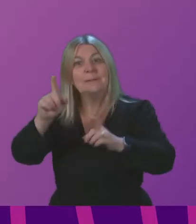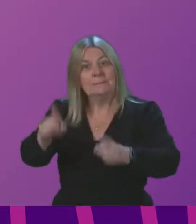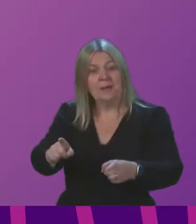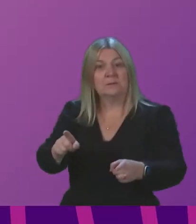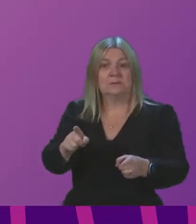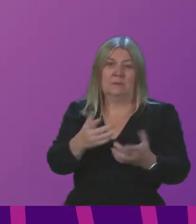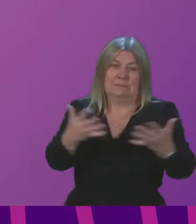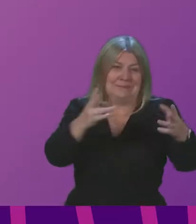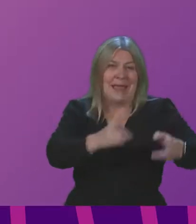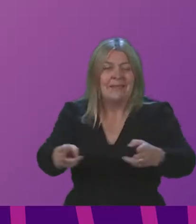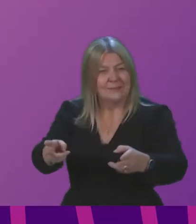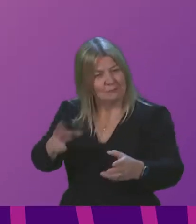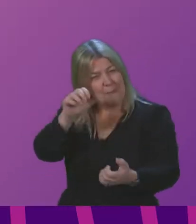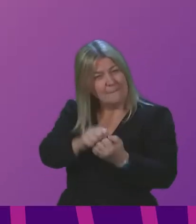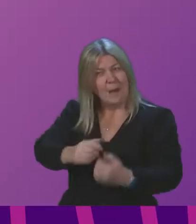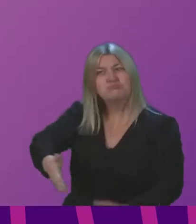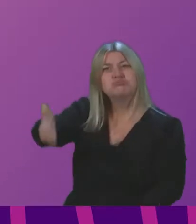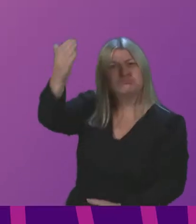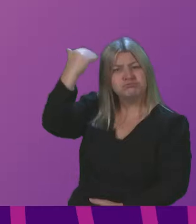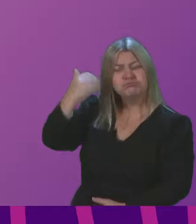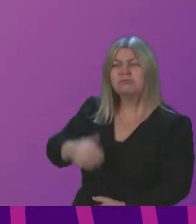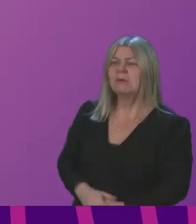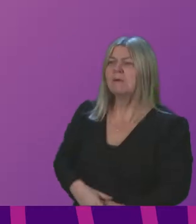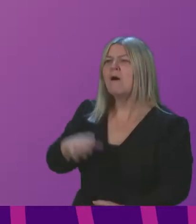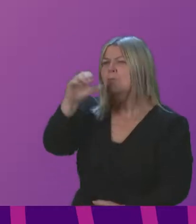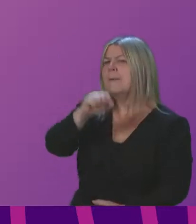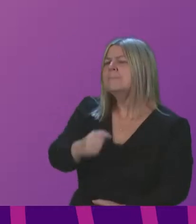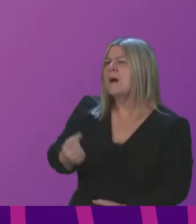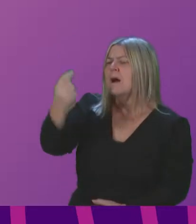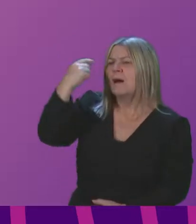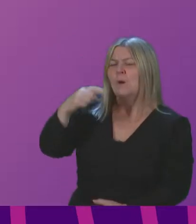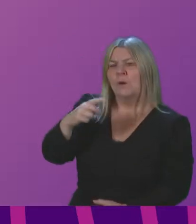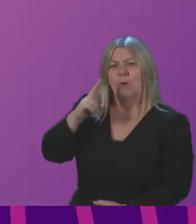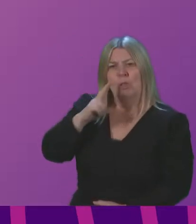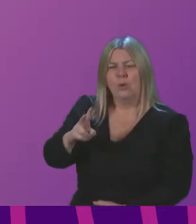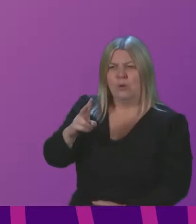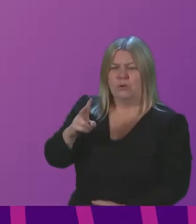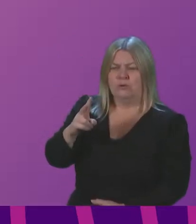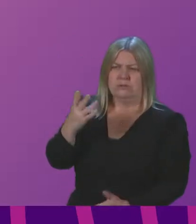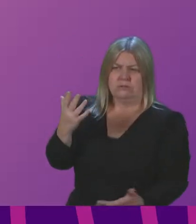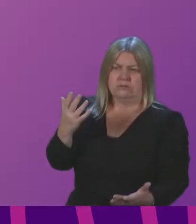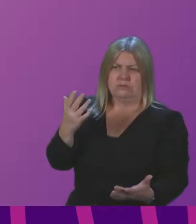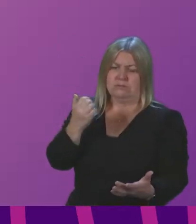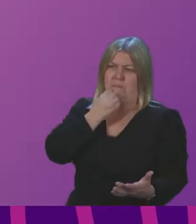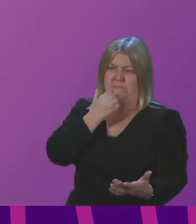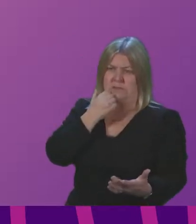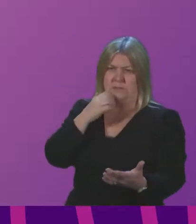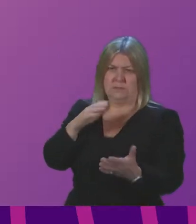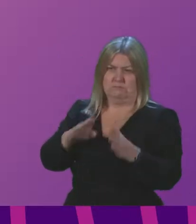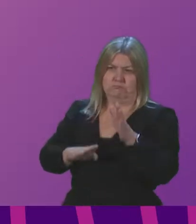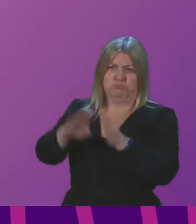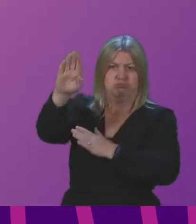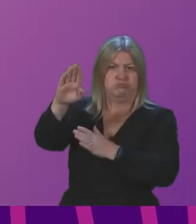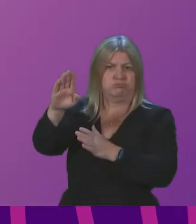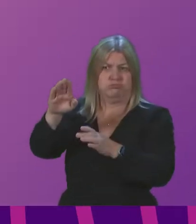see them. I recall then looking at Italy's figures at that time and thinking this could kill 500 people